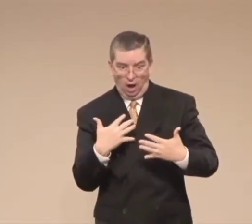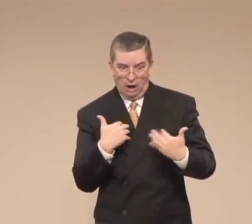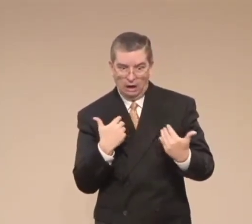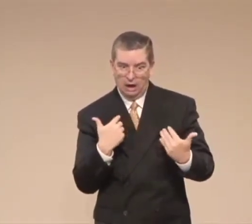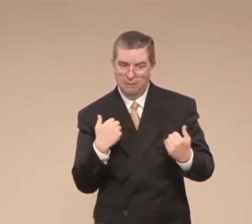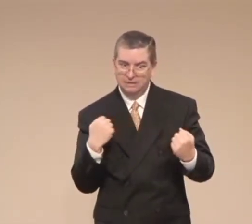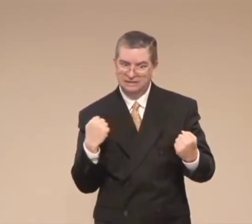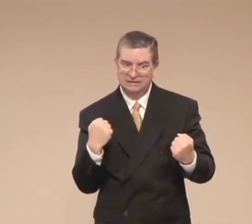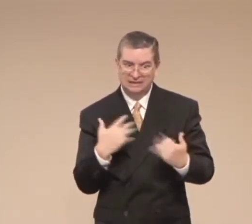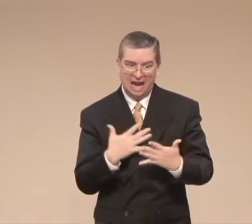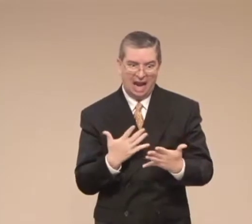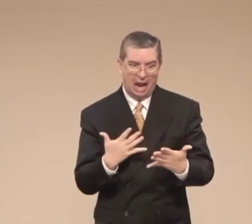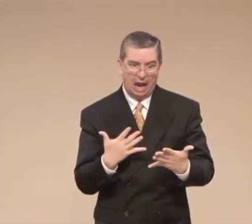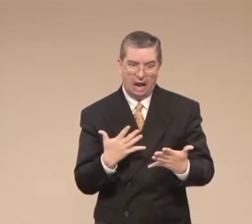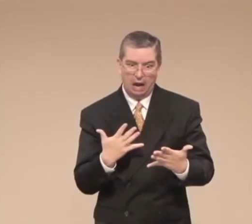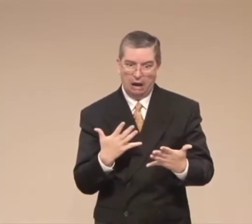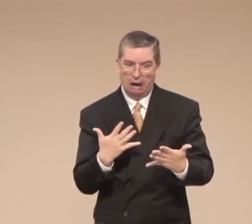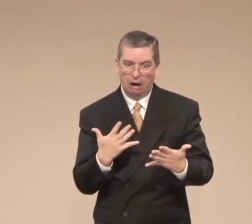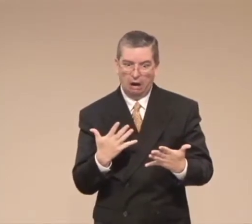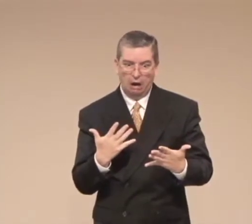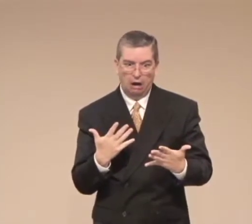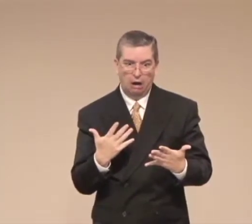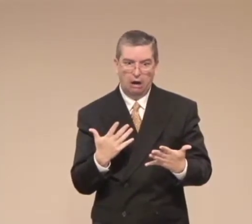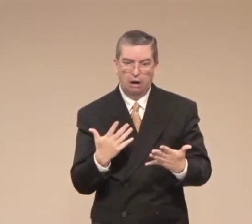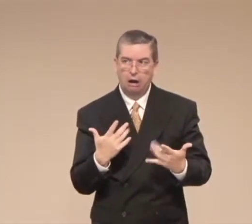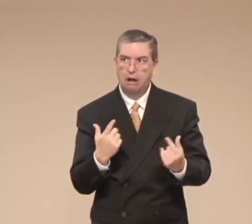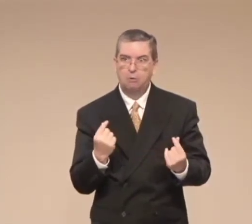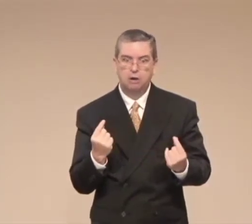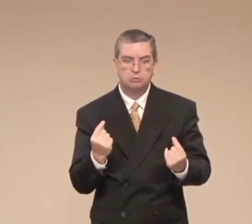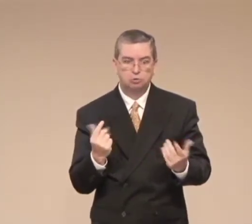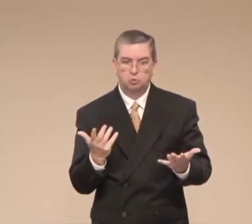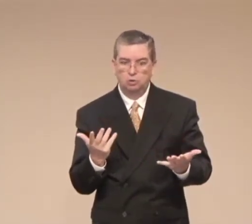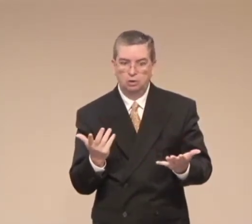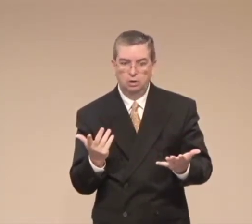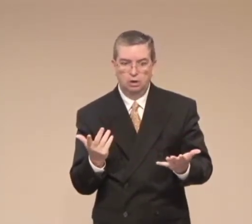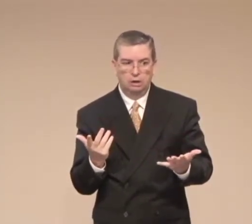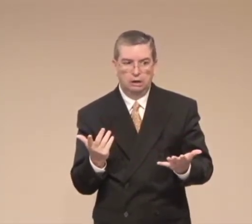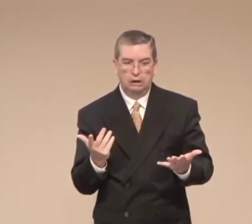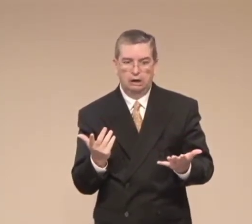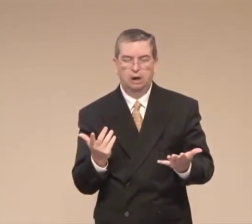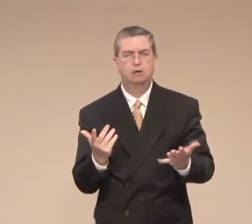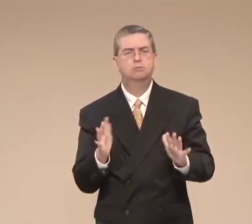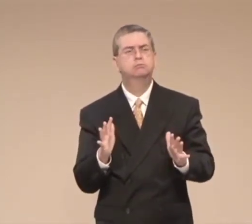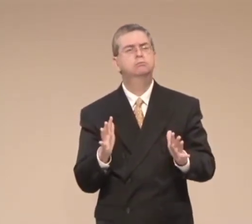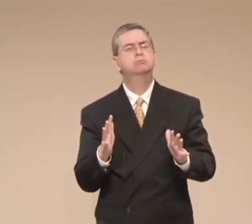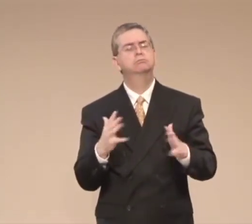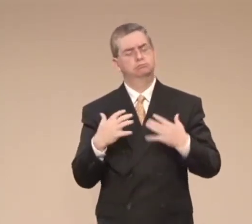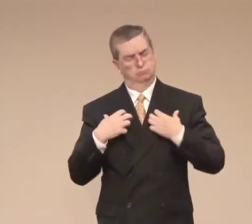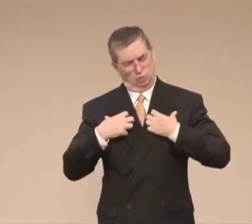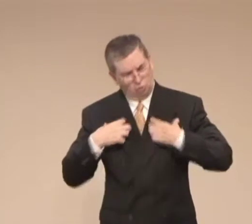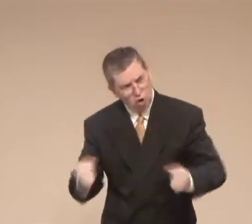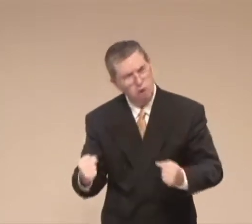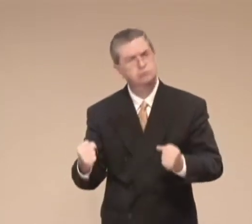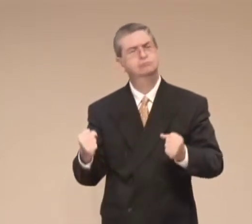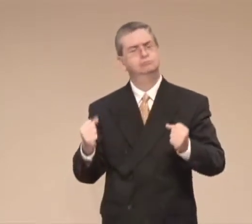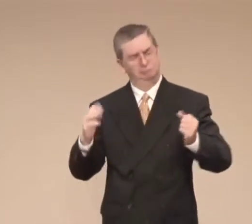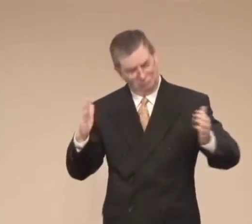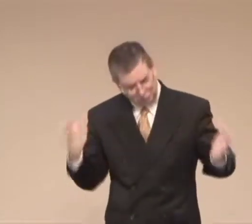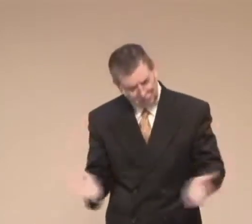Now, you know fathers, when they have a new baby that's born, they're kind of frightened at first because they don't know